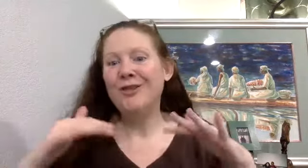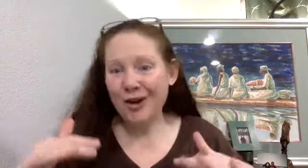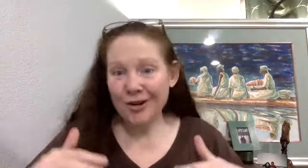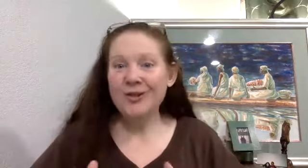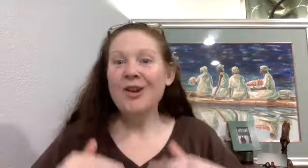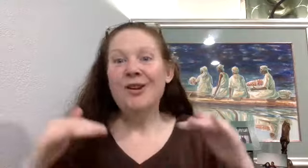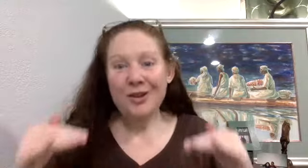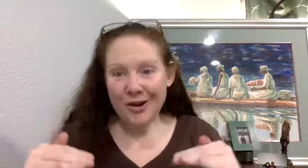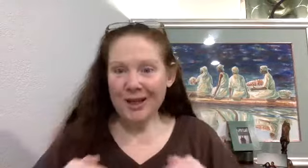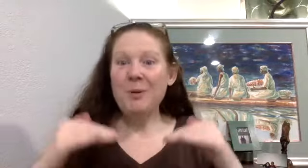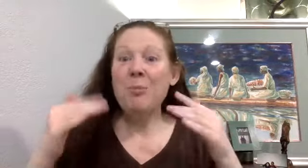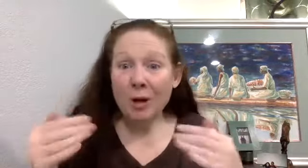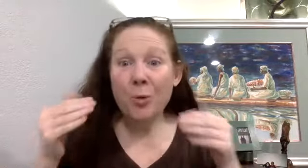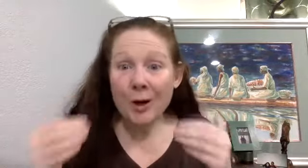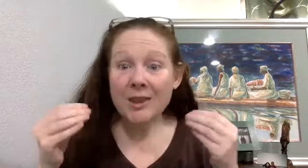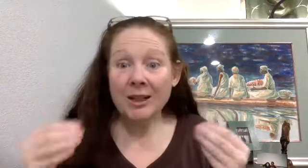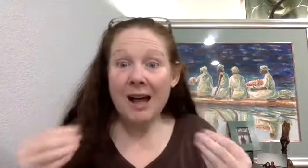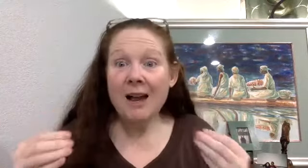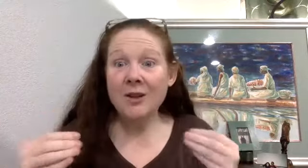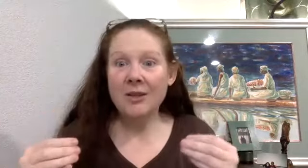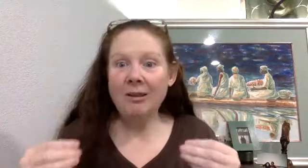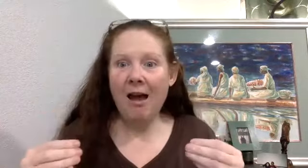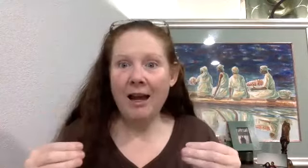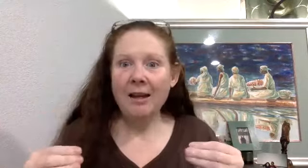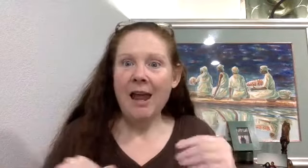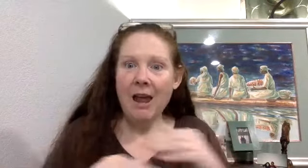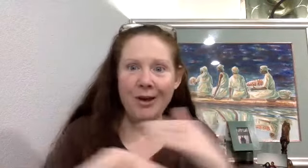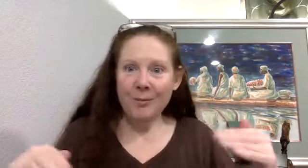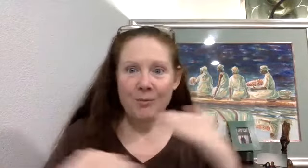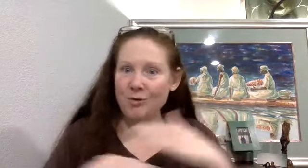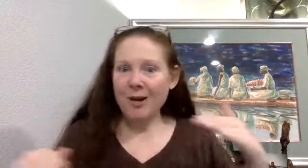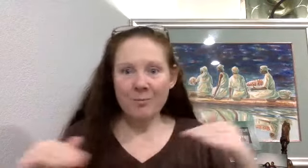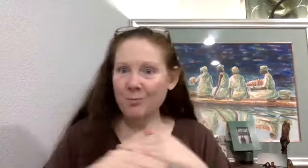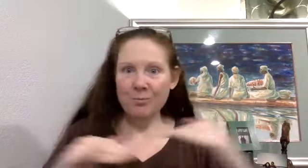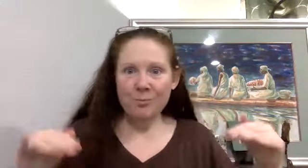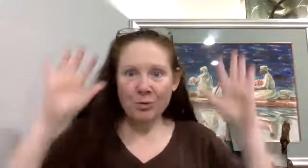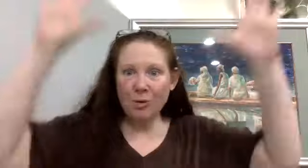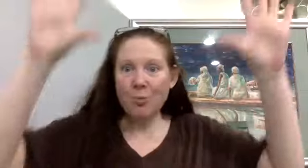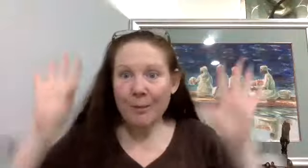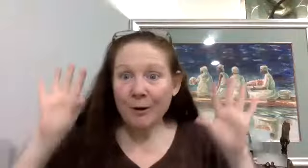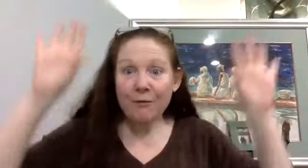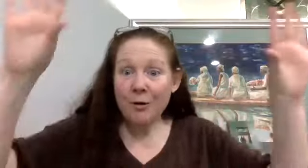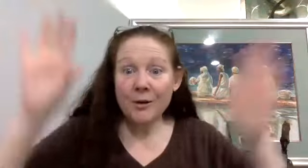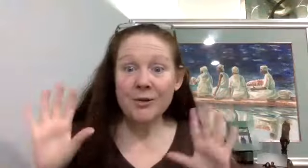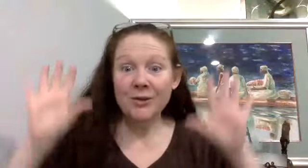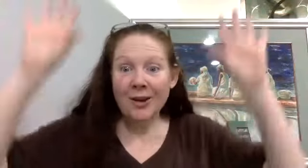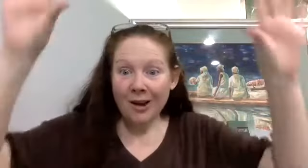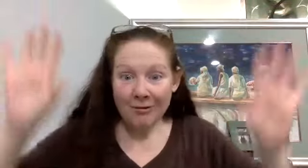nurse, you know, these people are putting their lives on the line. And they're not the primary focus of